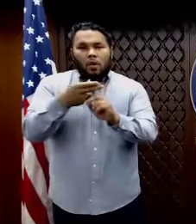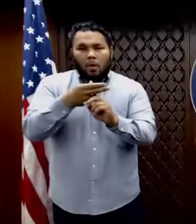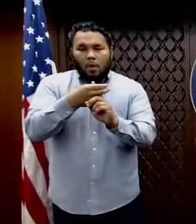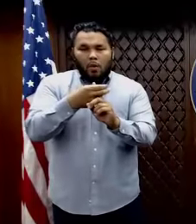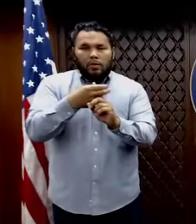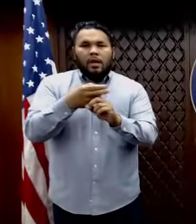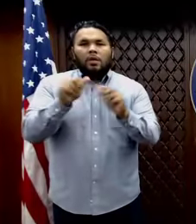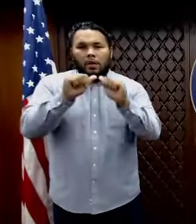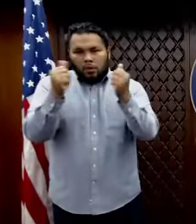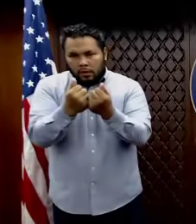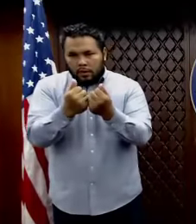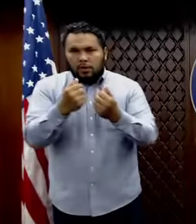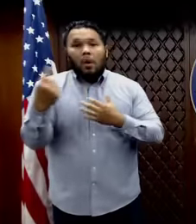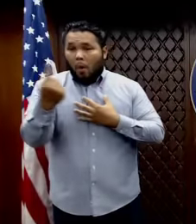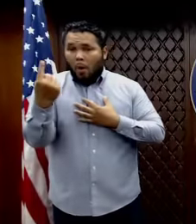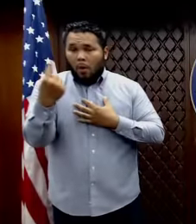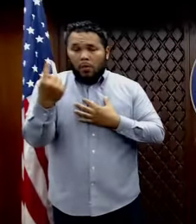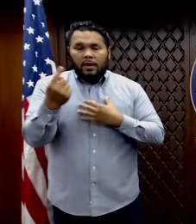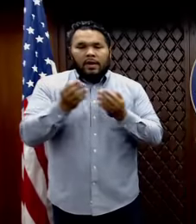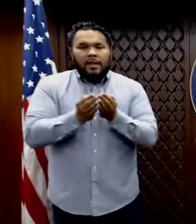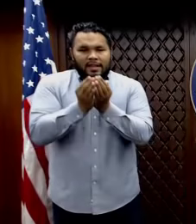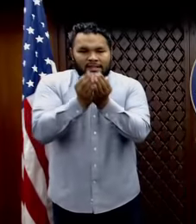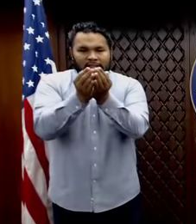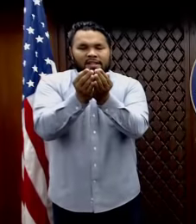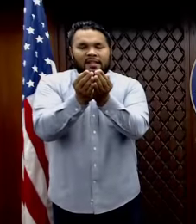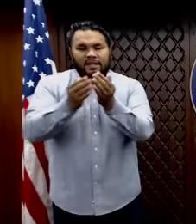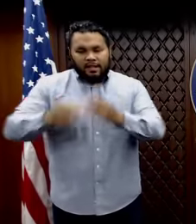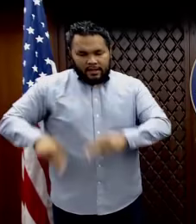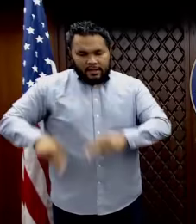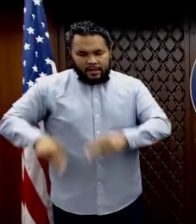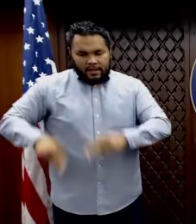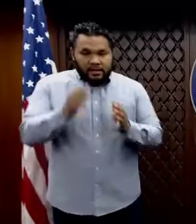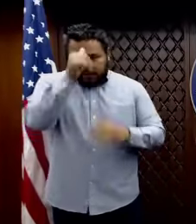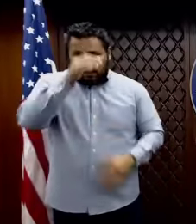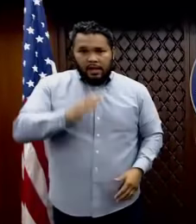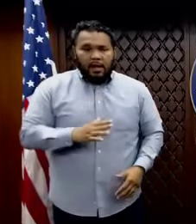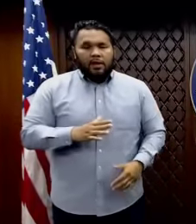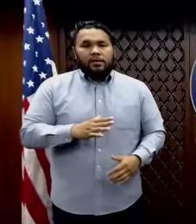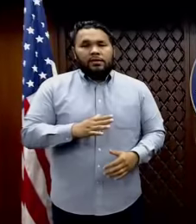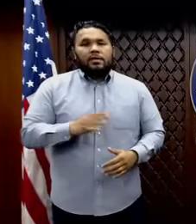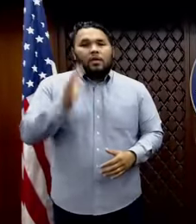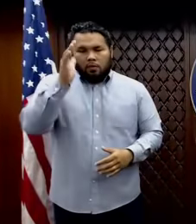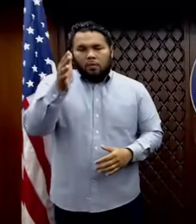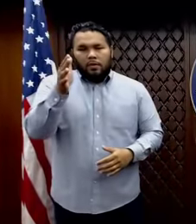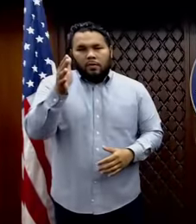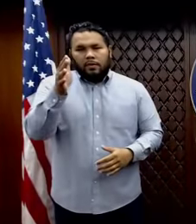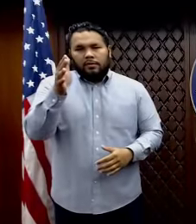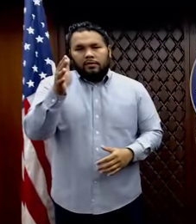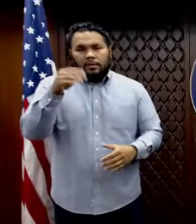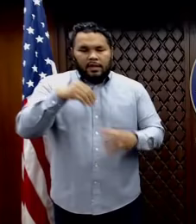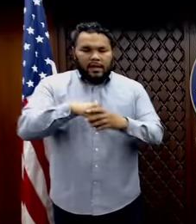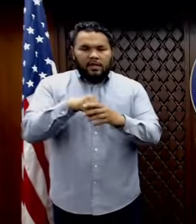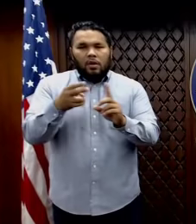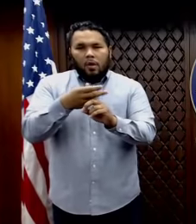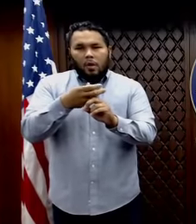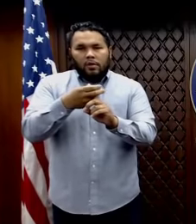Navy, only sailors testing negative for COVID-19 will be housed in the vacant Guam hotel